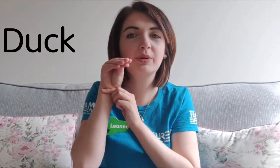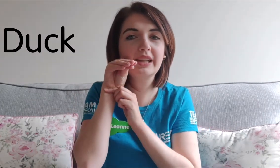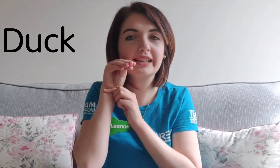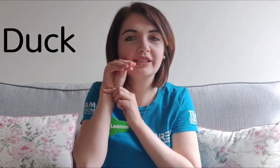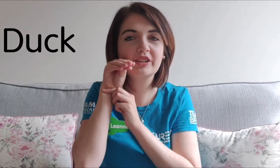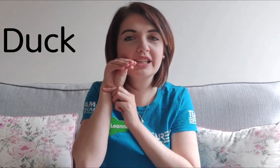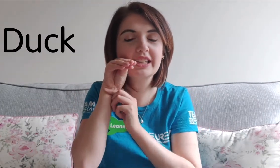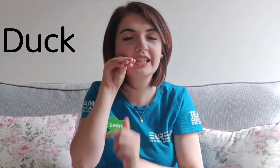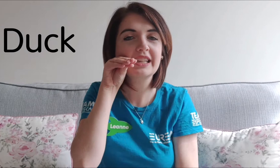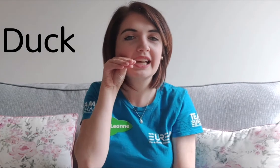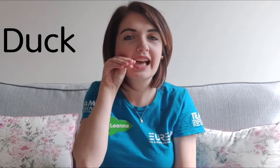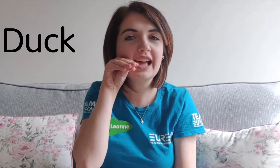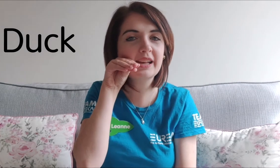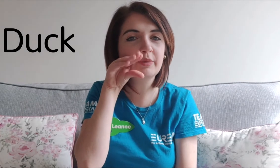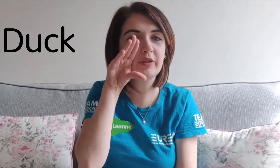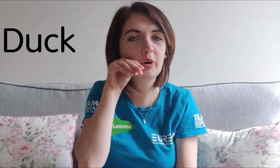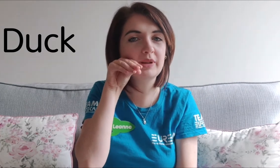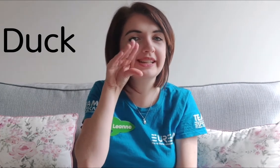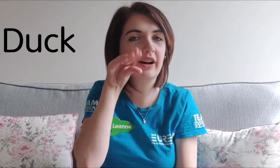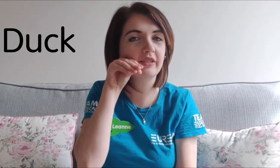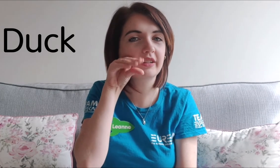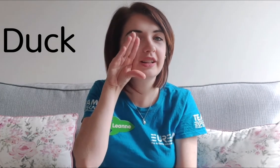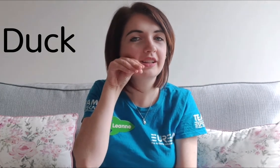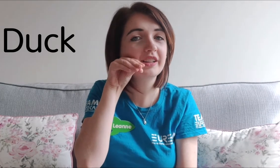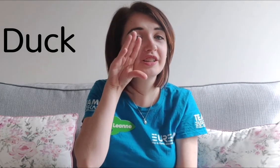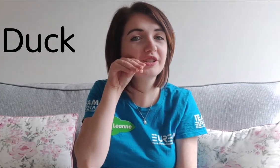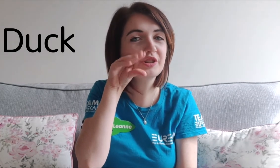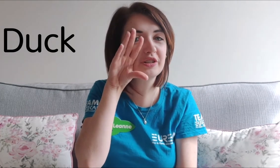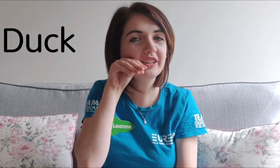put it next to your cheek and move it up and down. Duck.